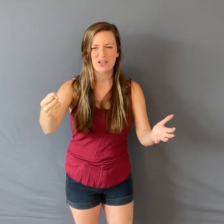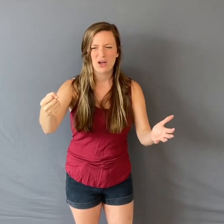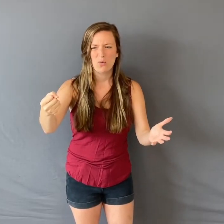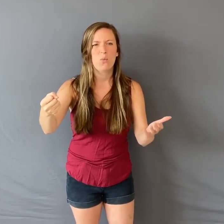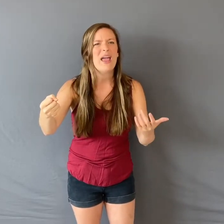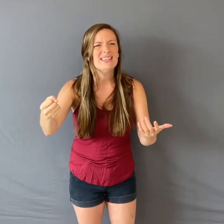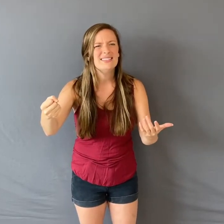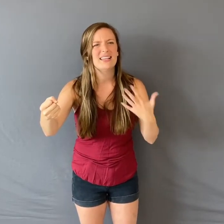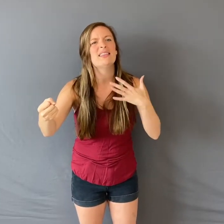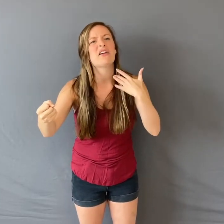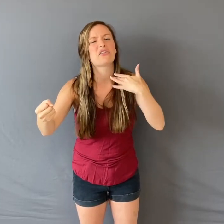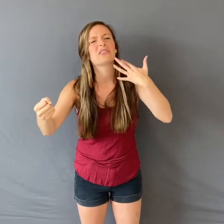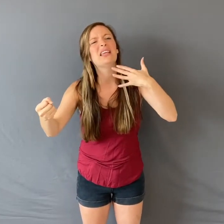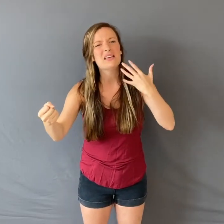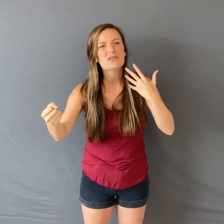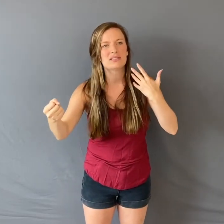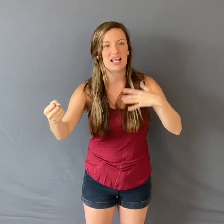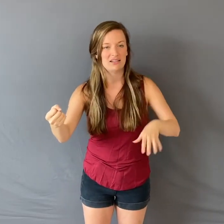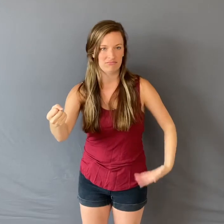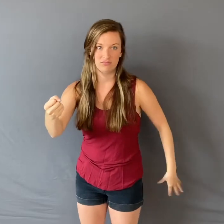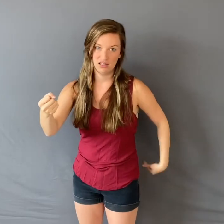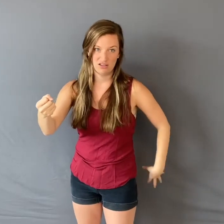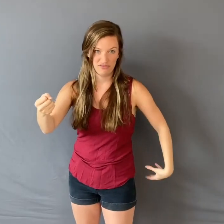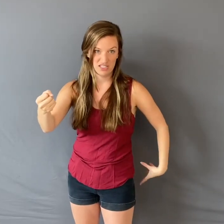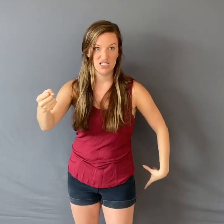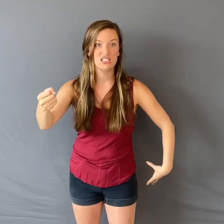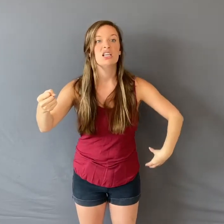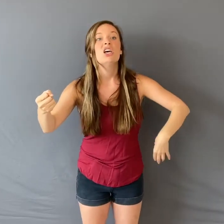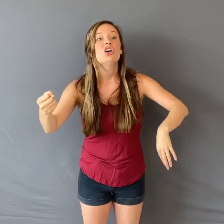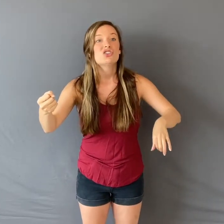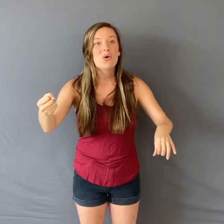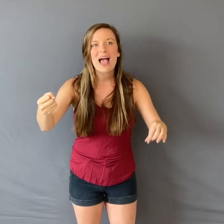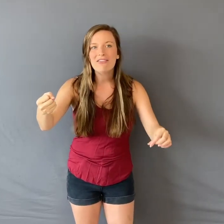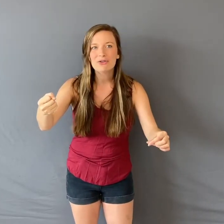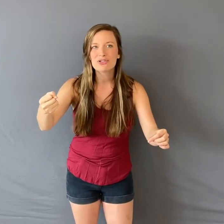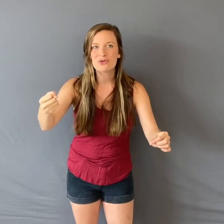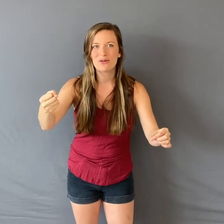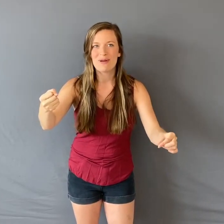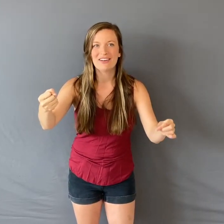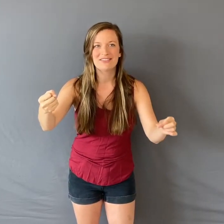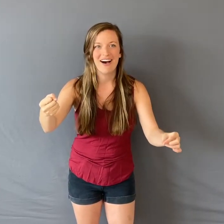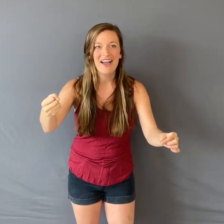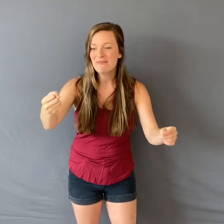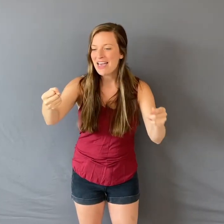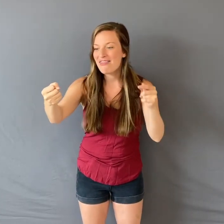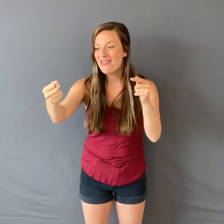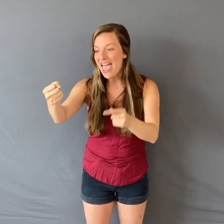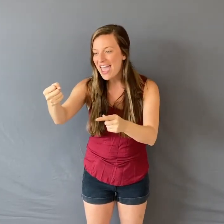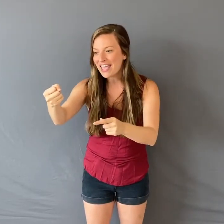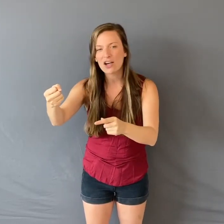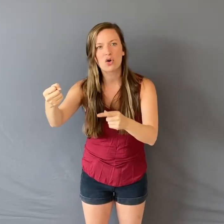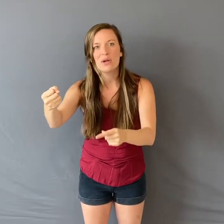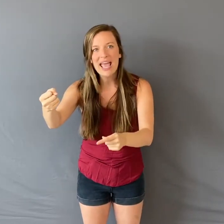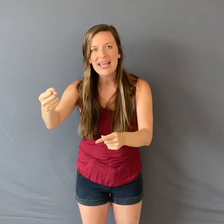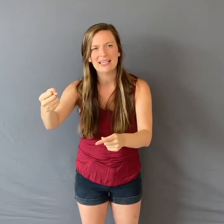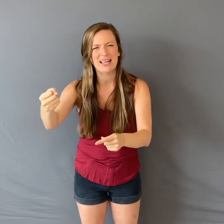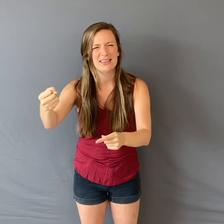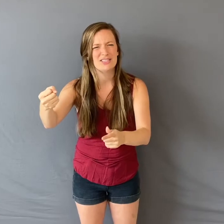waste in their gills and in their feces So after a short amount of time They create like this